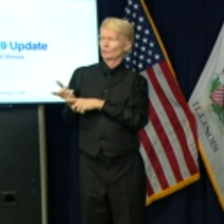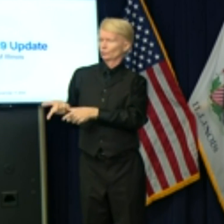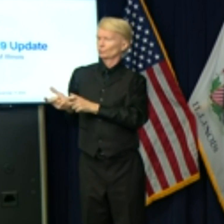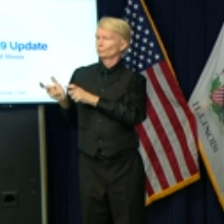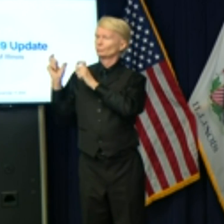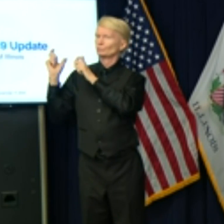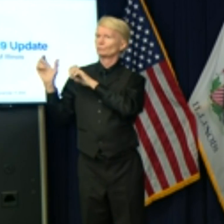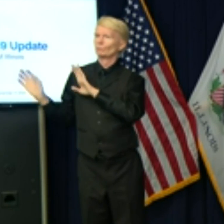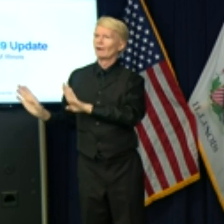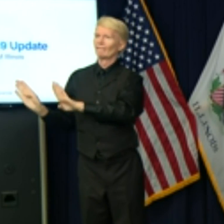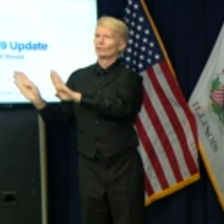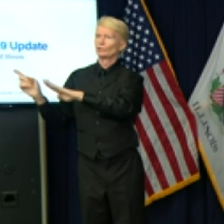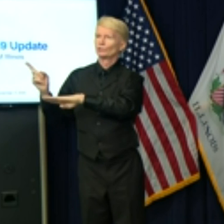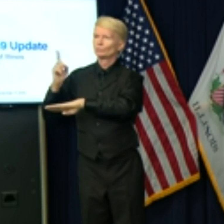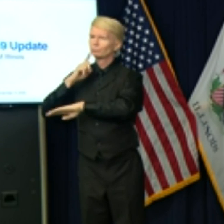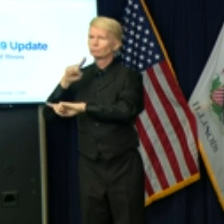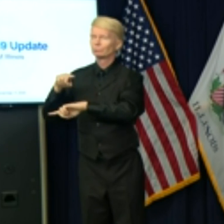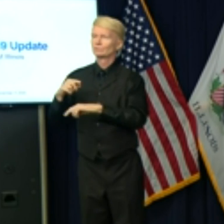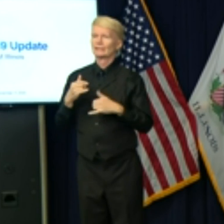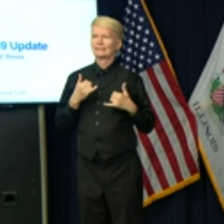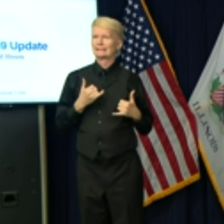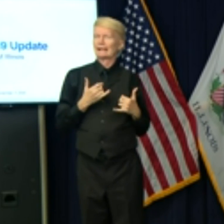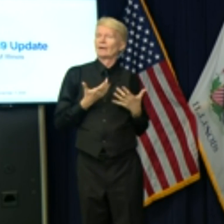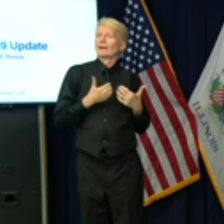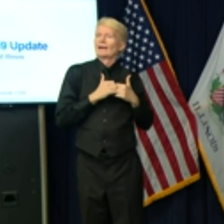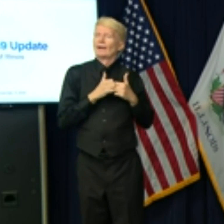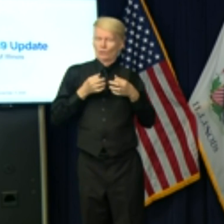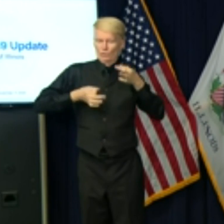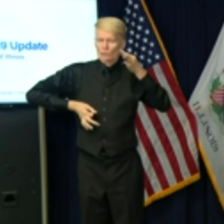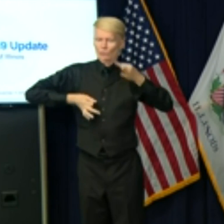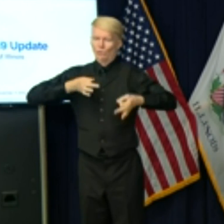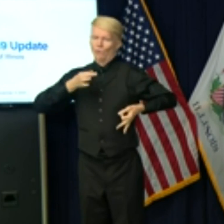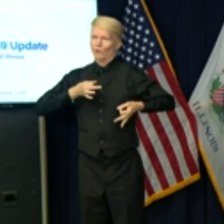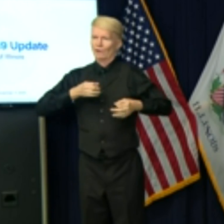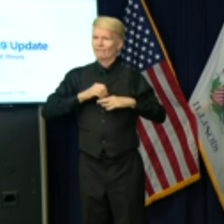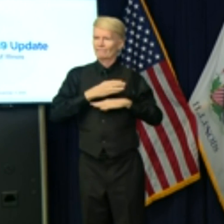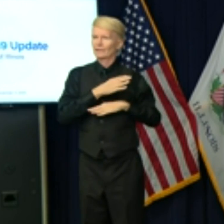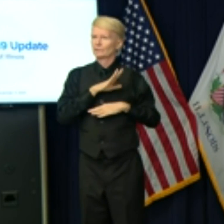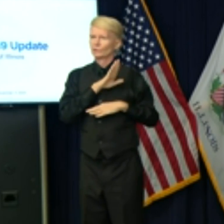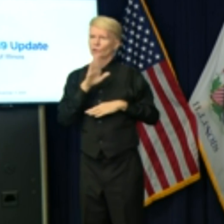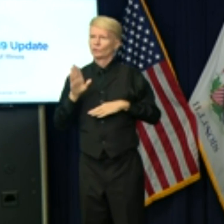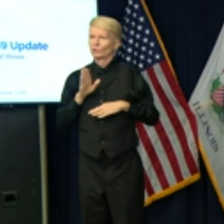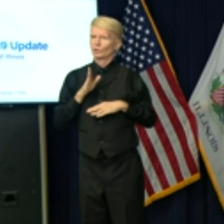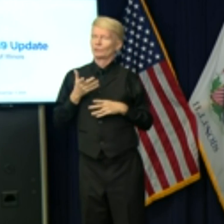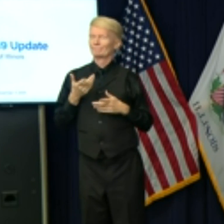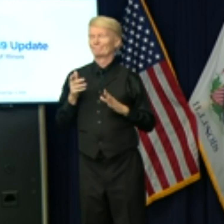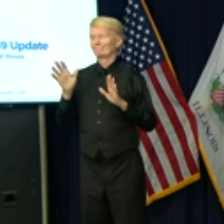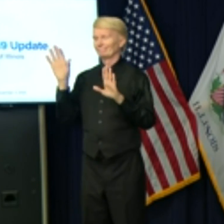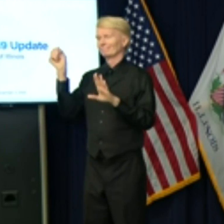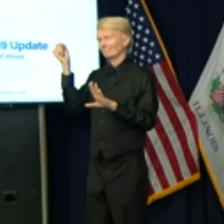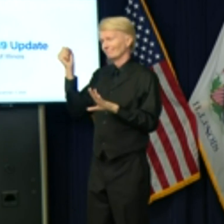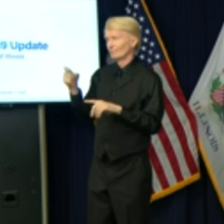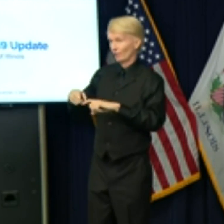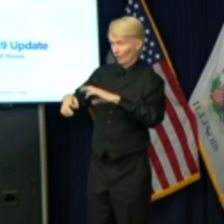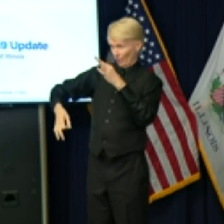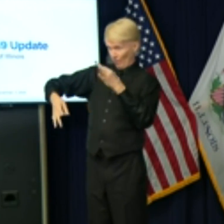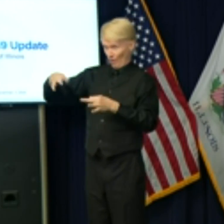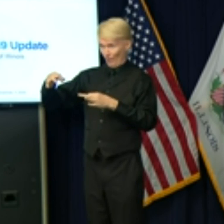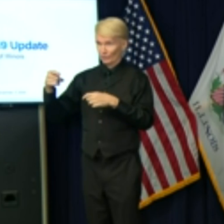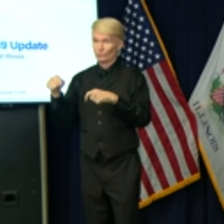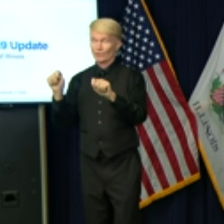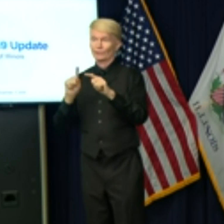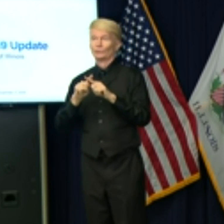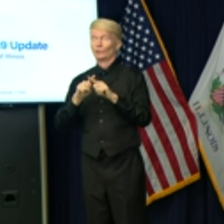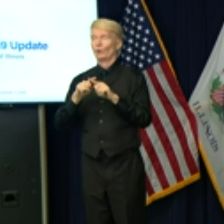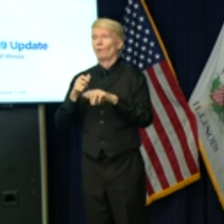play a role in this decision? The court, first of all, these snake oil salesmen who are trying to take the